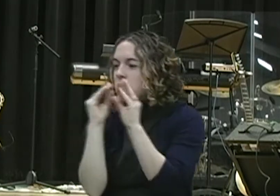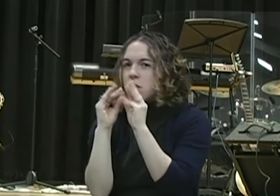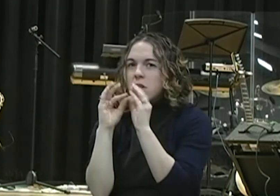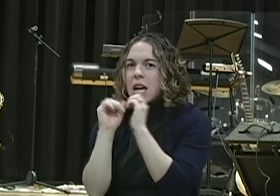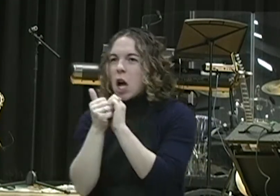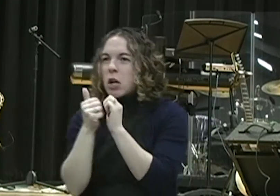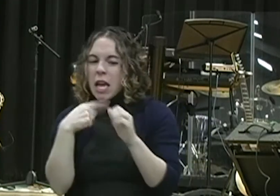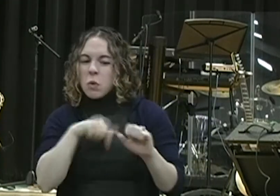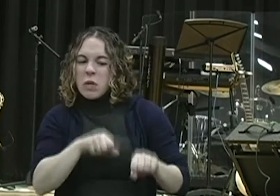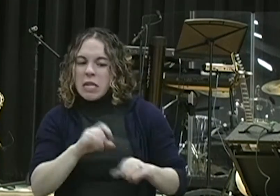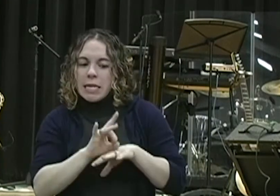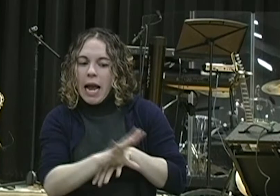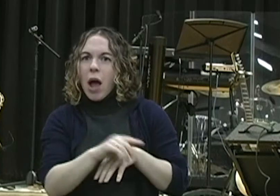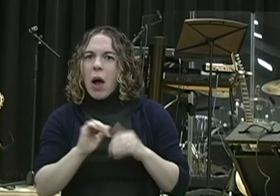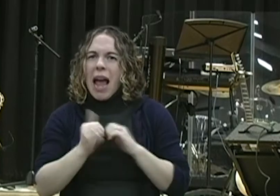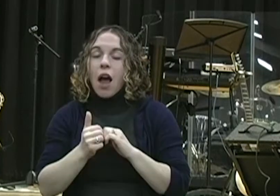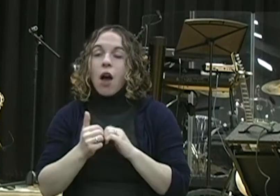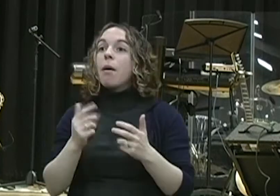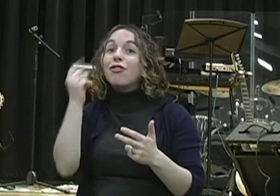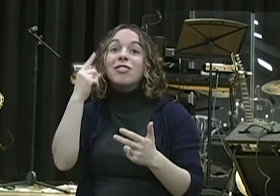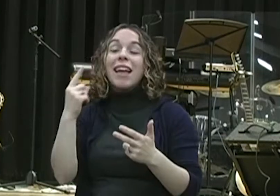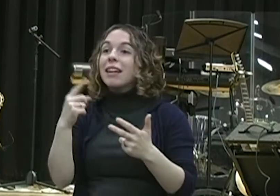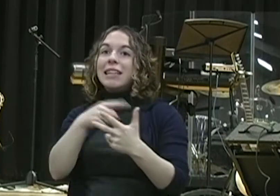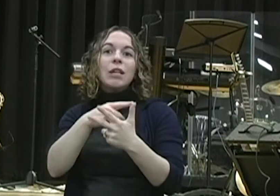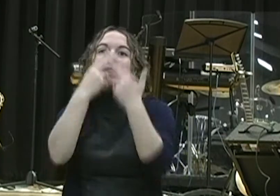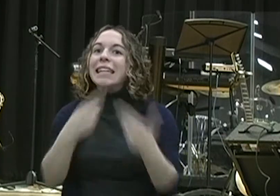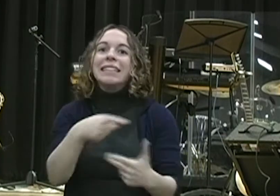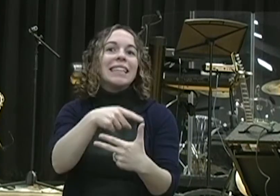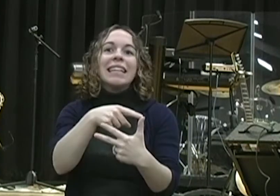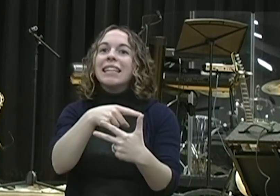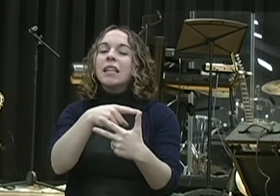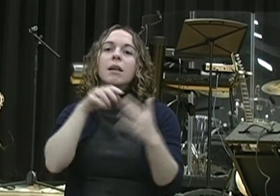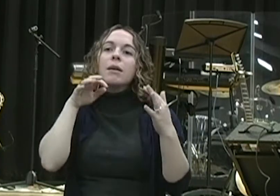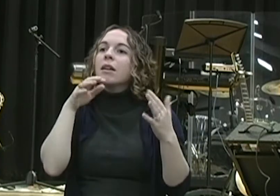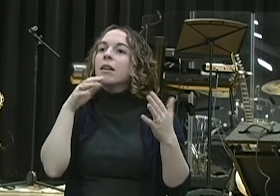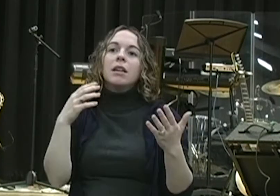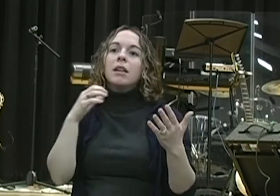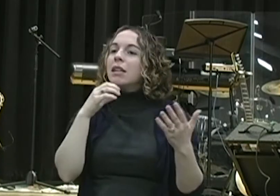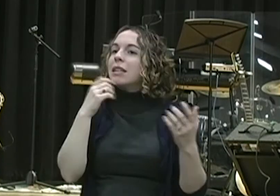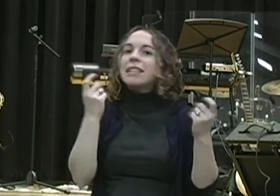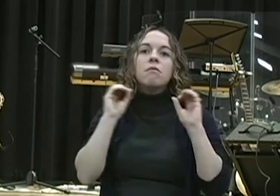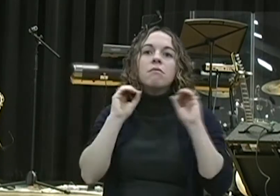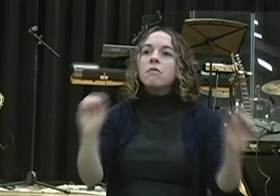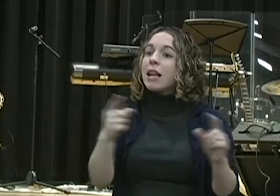this. They could find no grounds of accusation or evidence or corruption, inasmuch as he was faithful and no